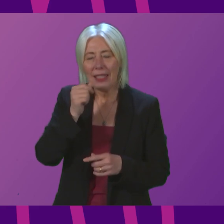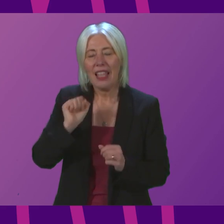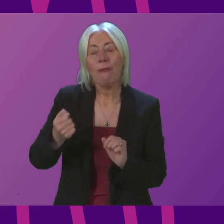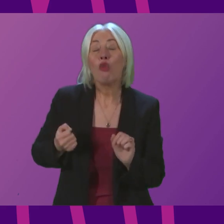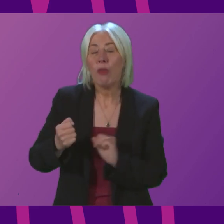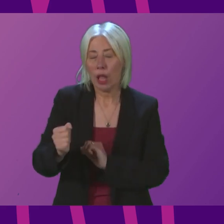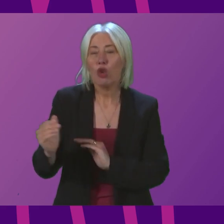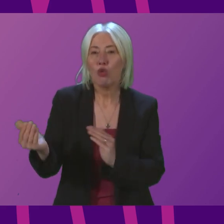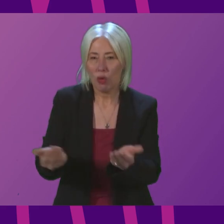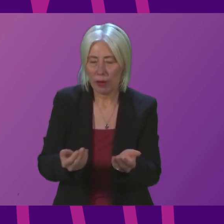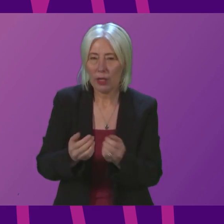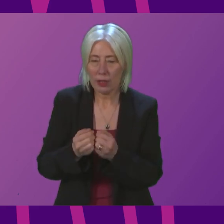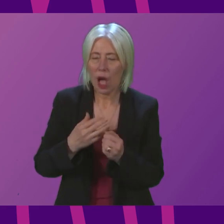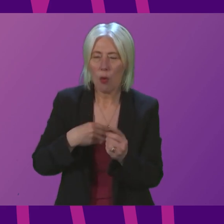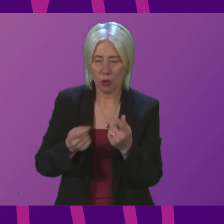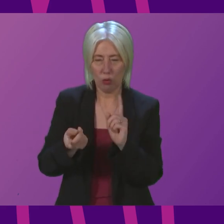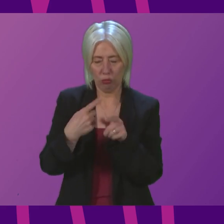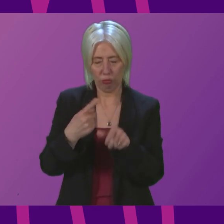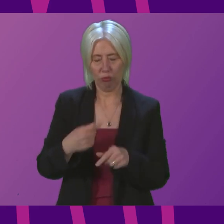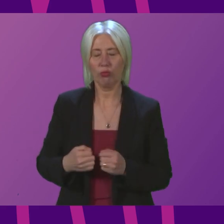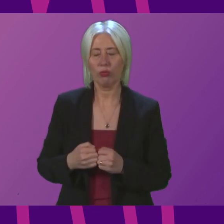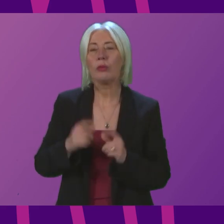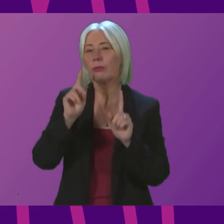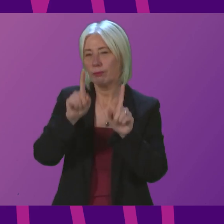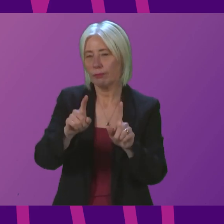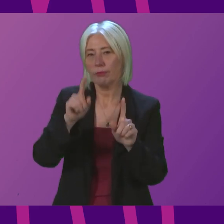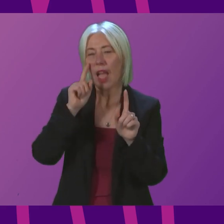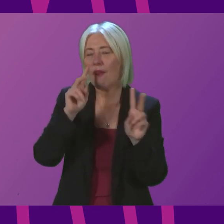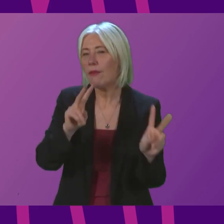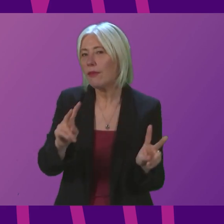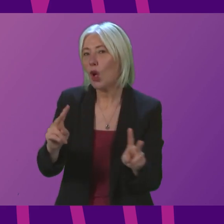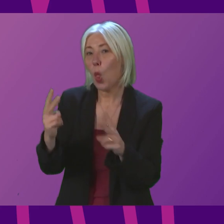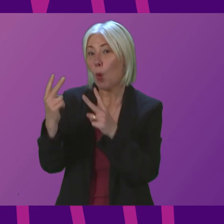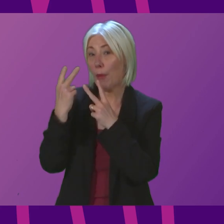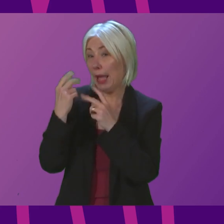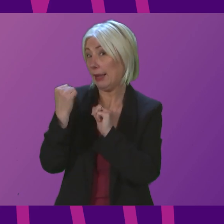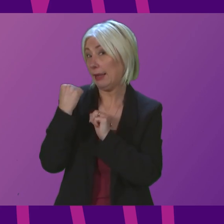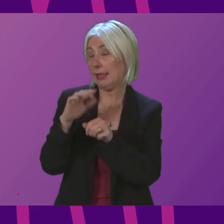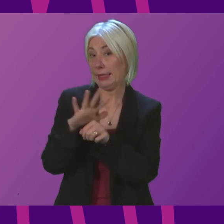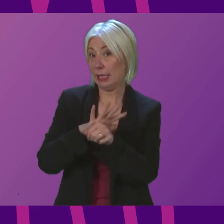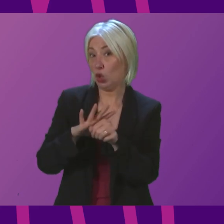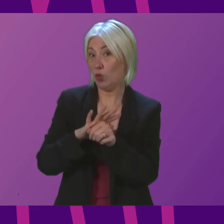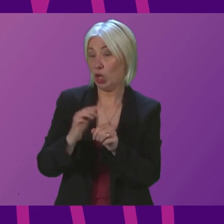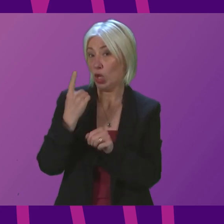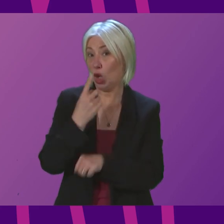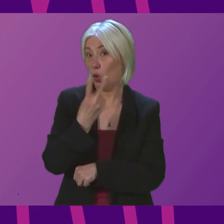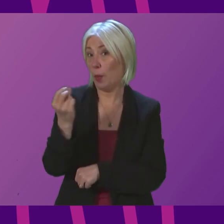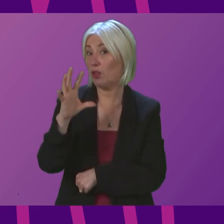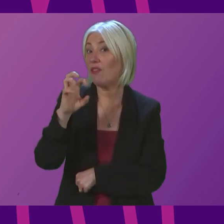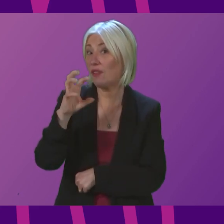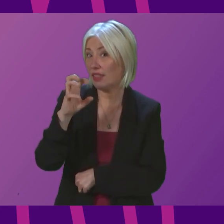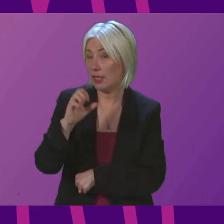services and I want to address those points if we look back at the situation just in 2015